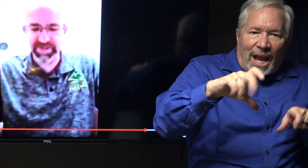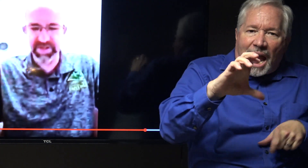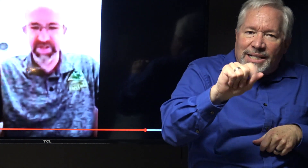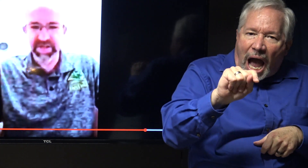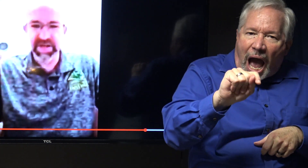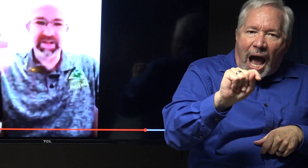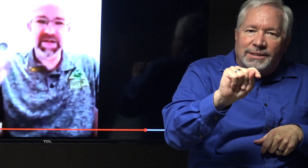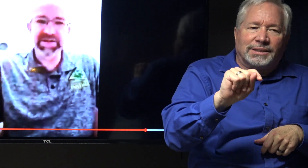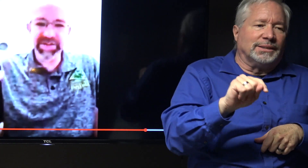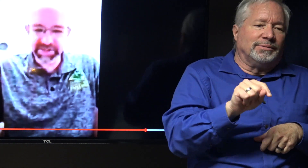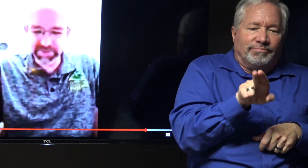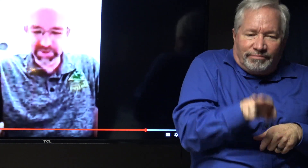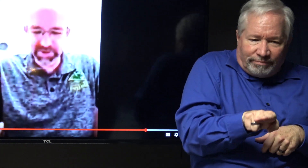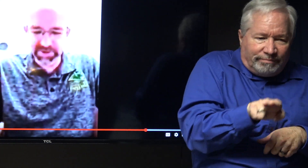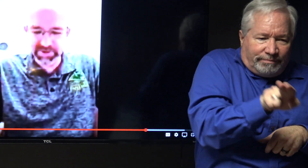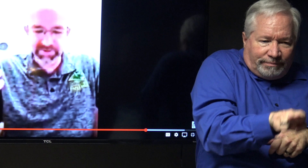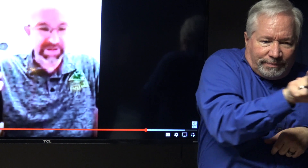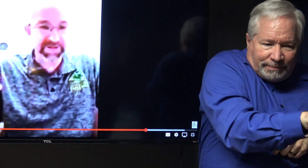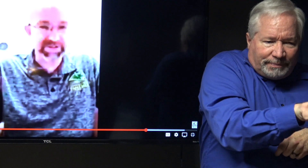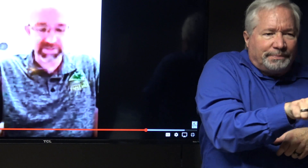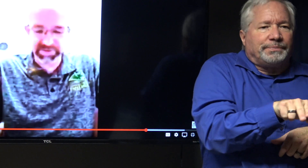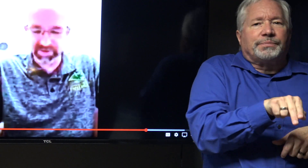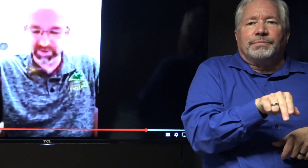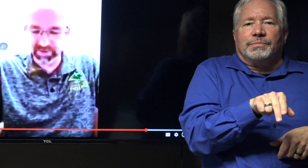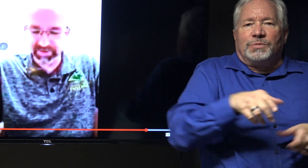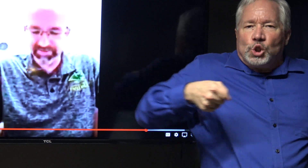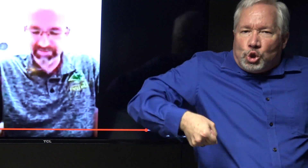place and a lot of desperate looks on the faces of most everyone.